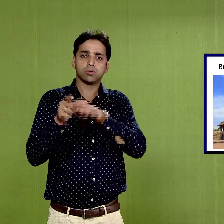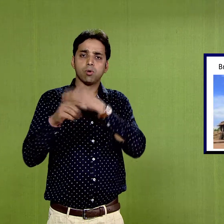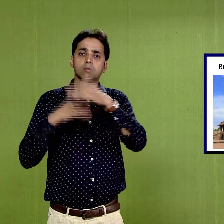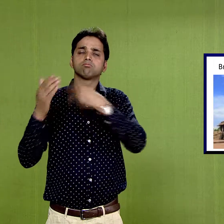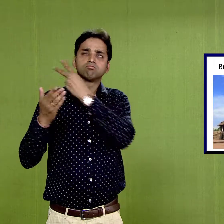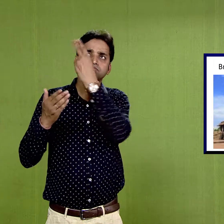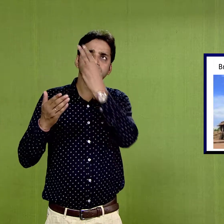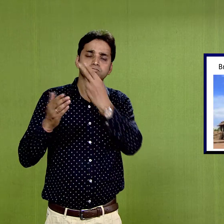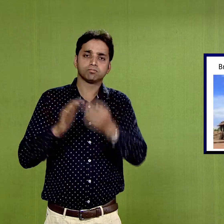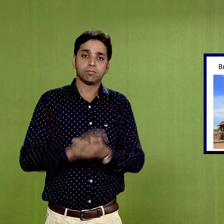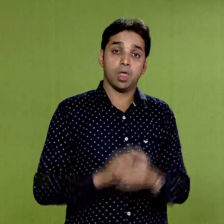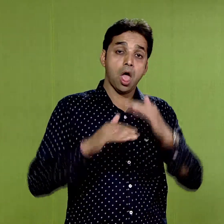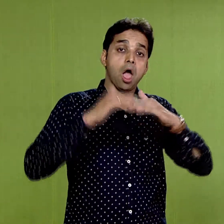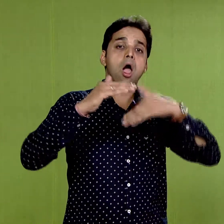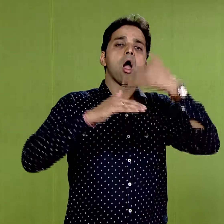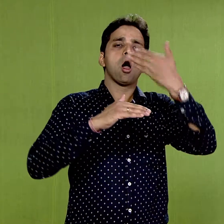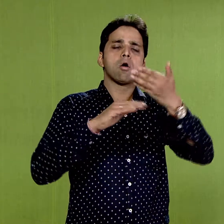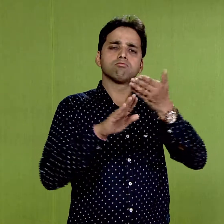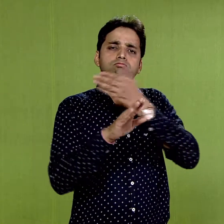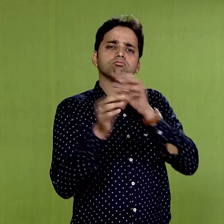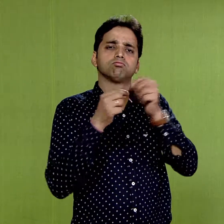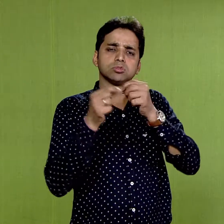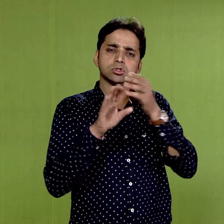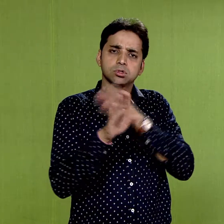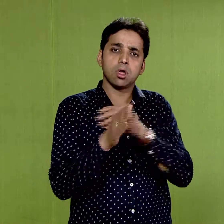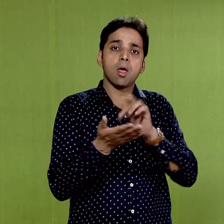above discussed places like Baag,